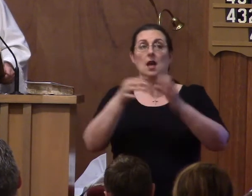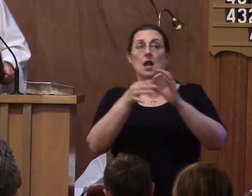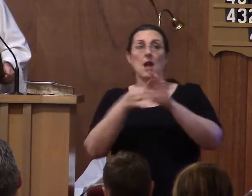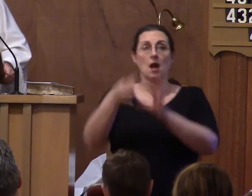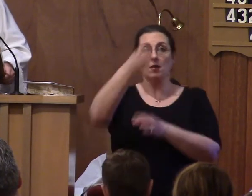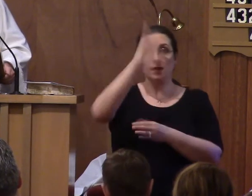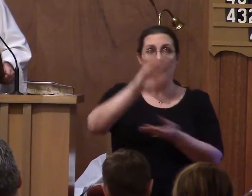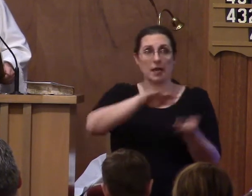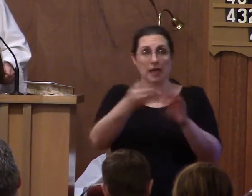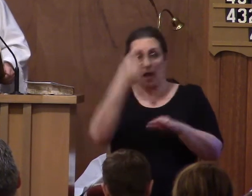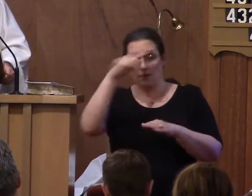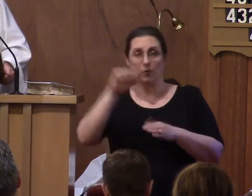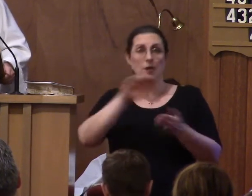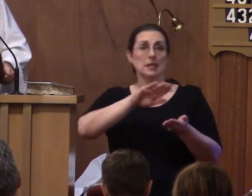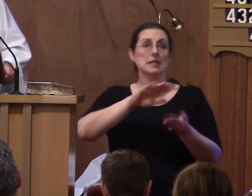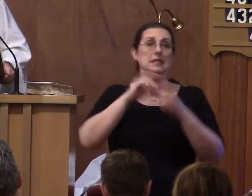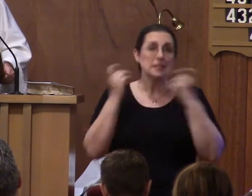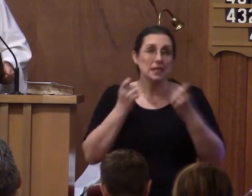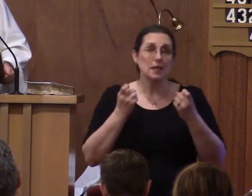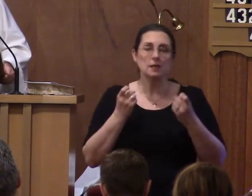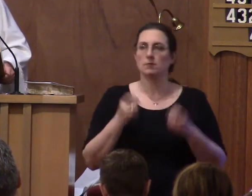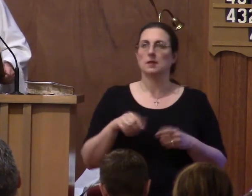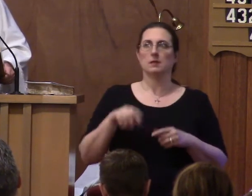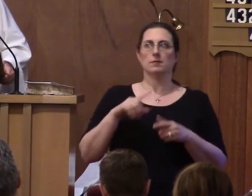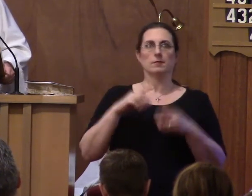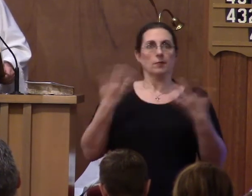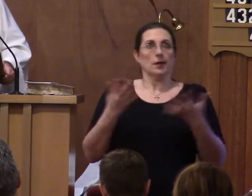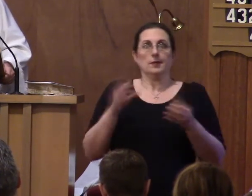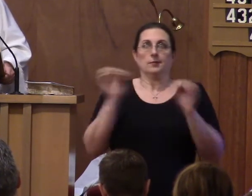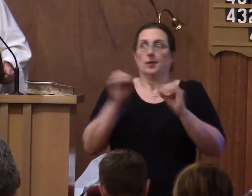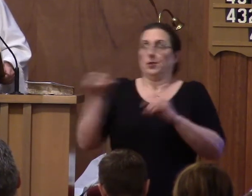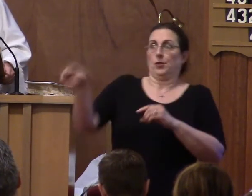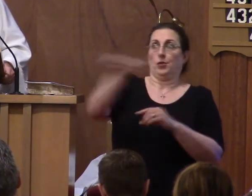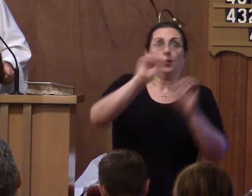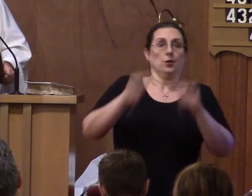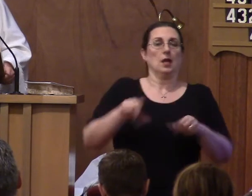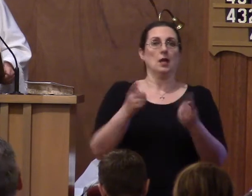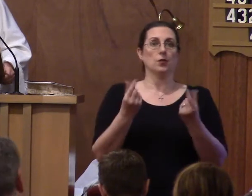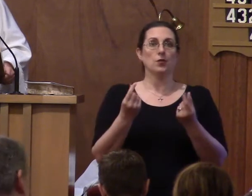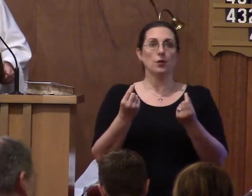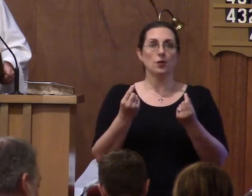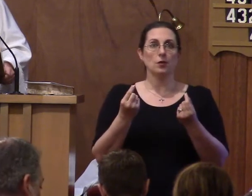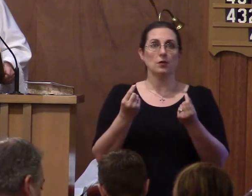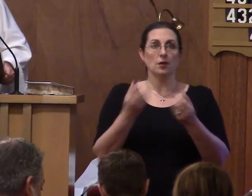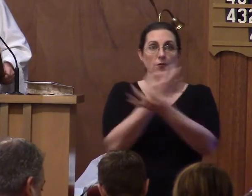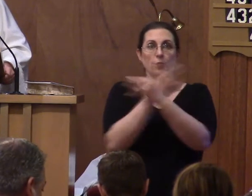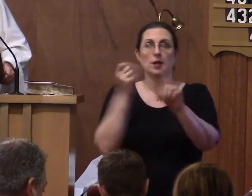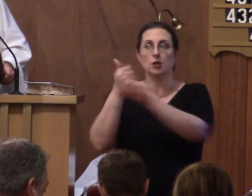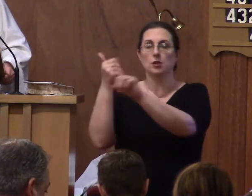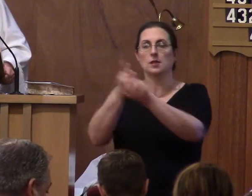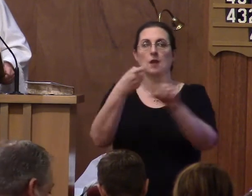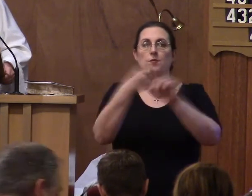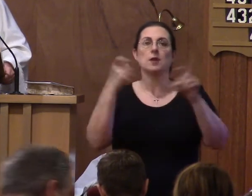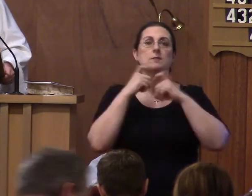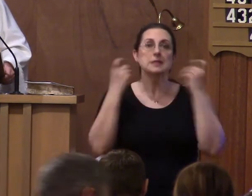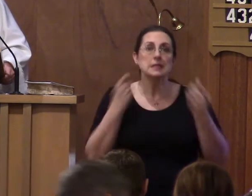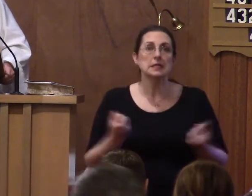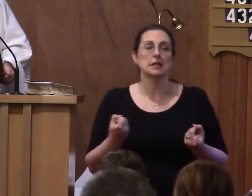sin, then there's nothing you can do to get out of sin, to remove yourself from that